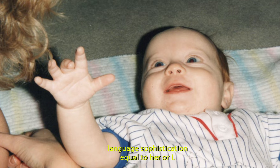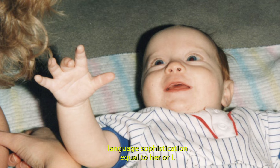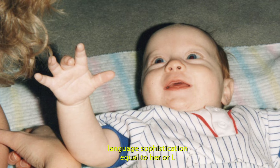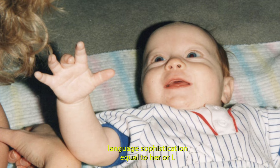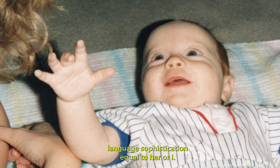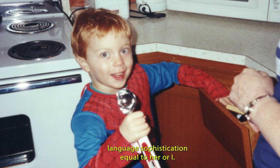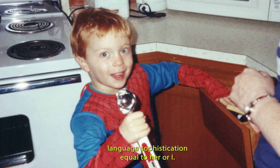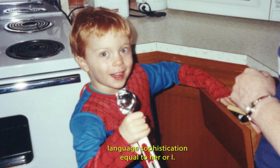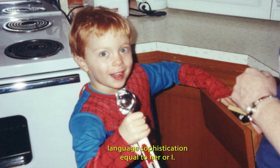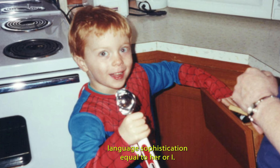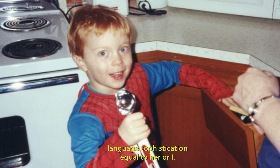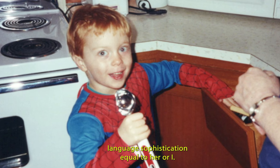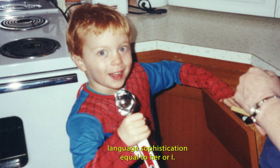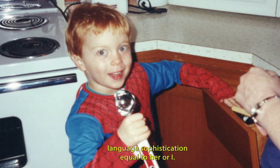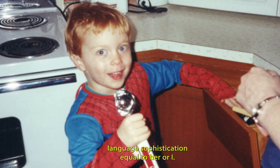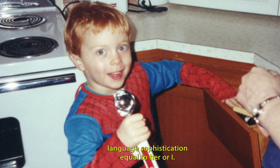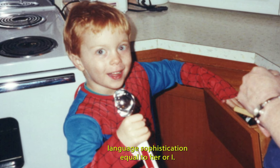sophistication equal to her or I.